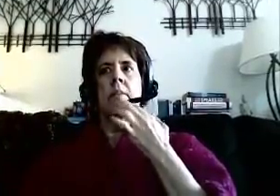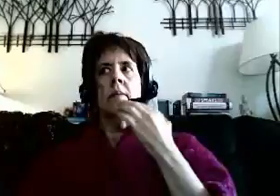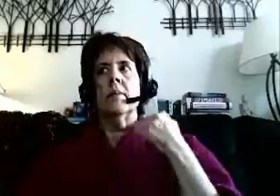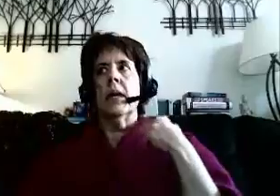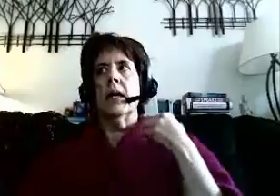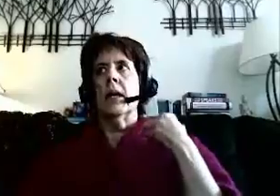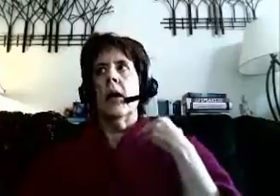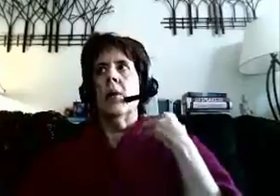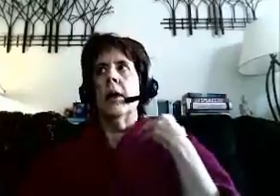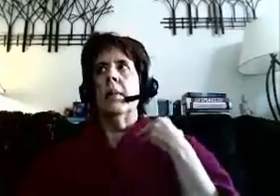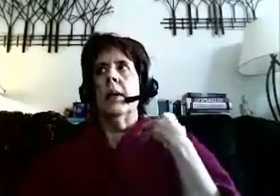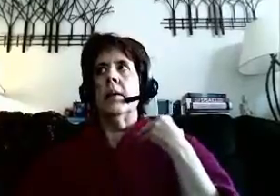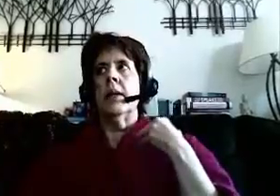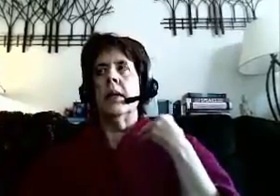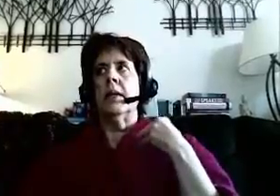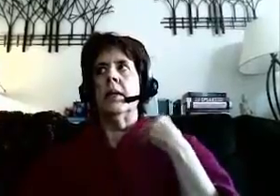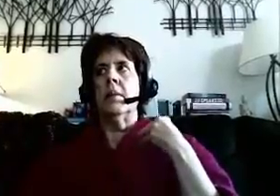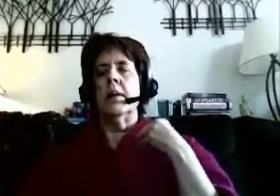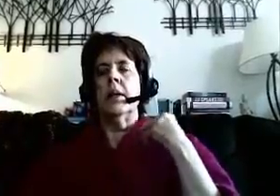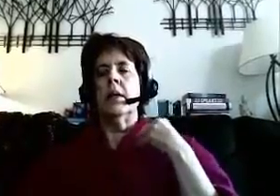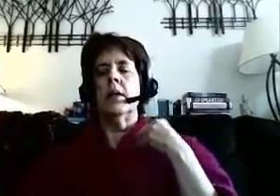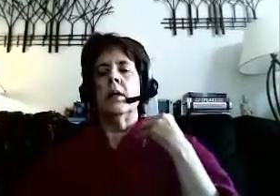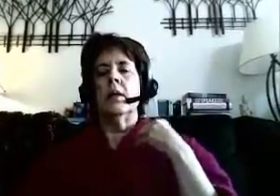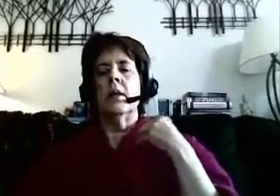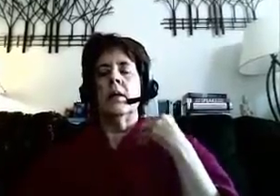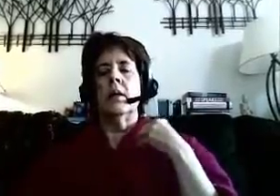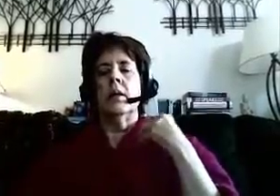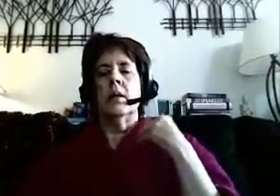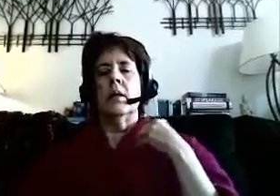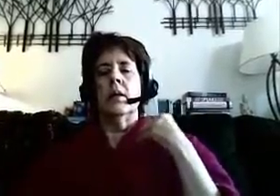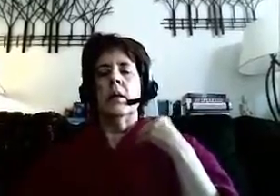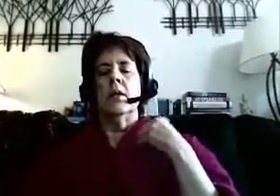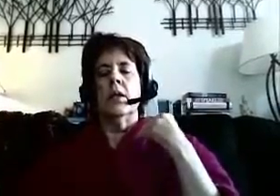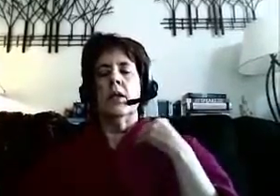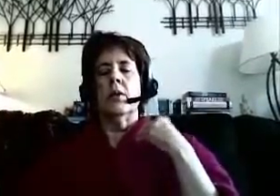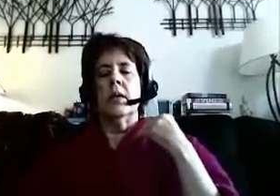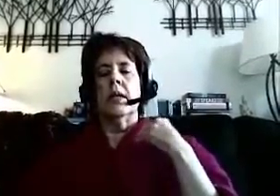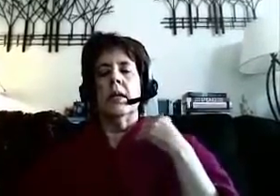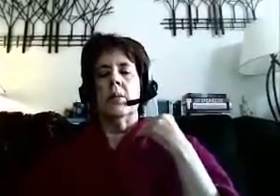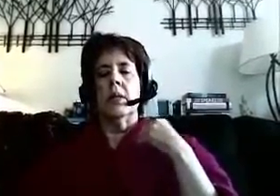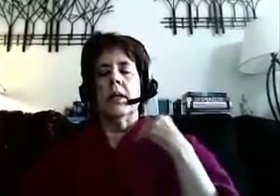I allow my body, mind, and spirit to heal quickly and completely.